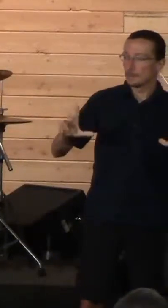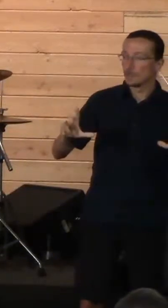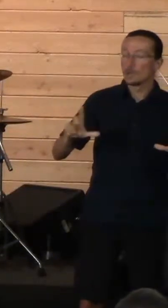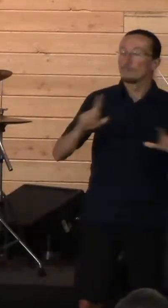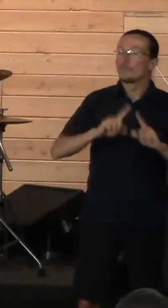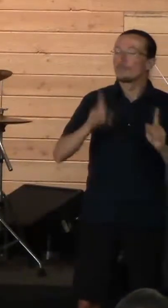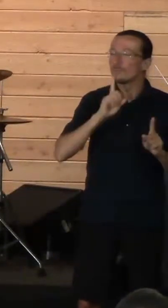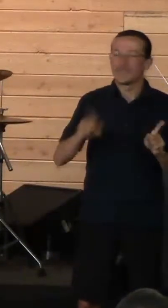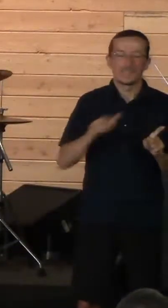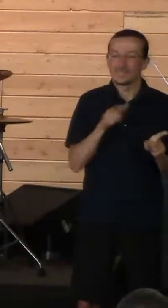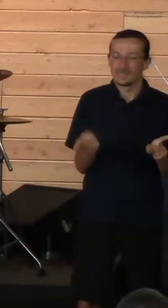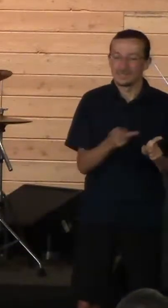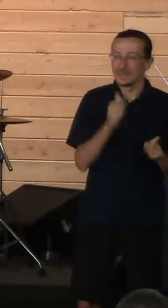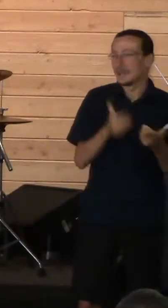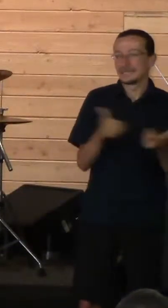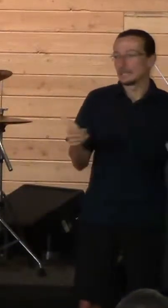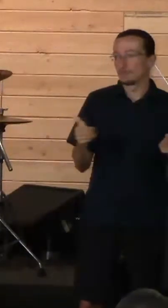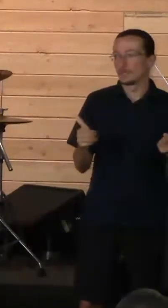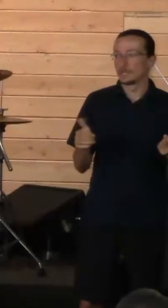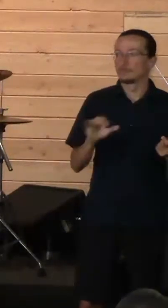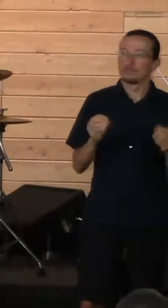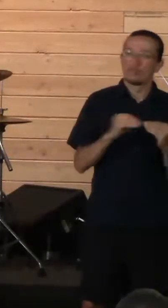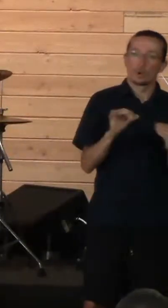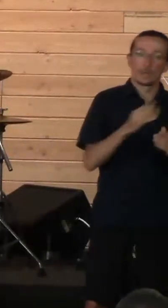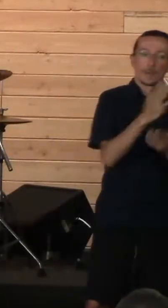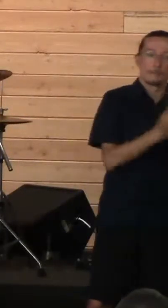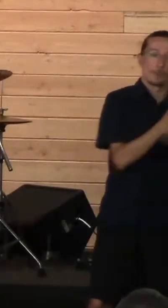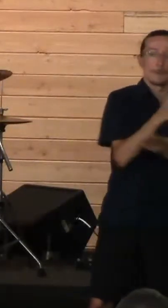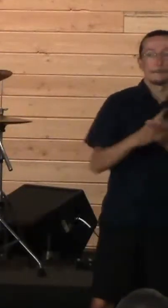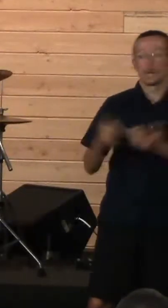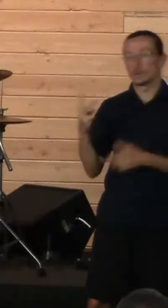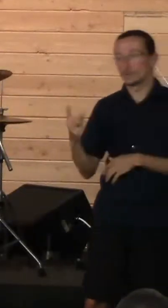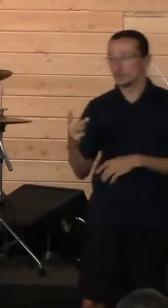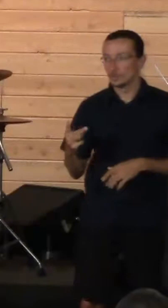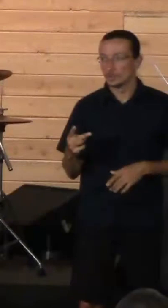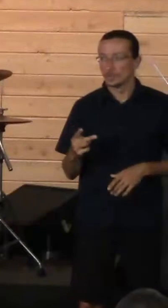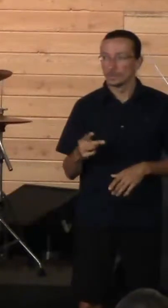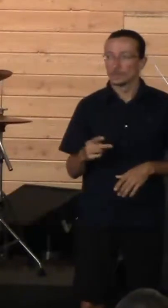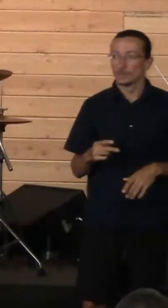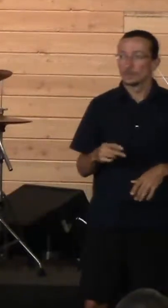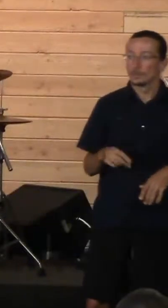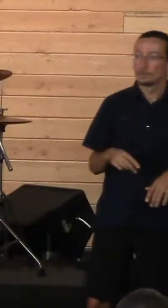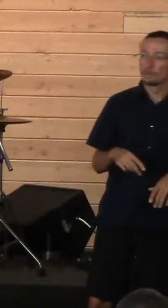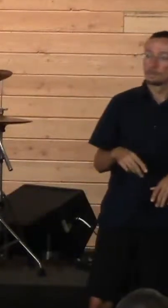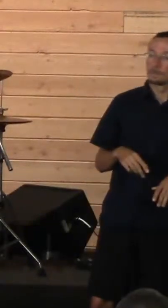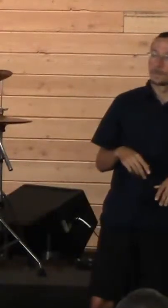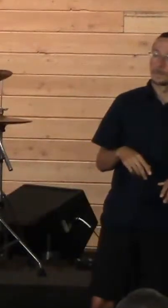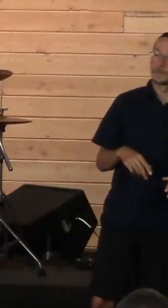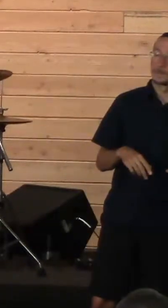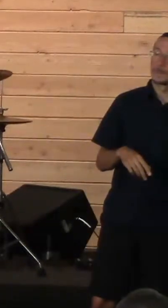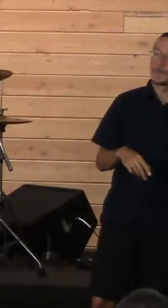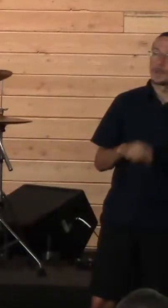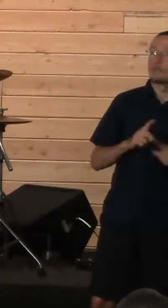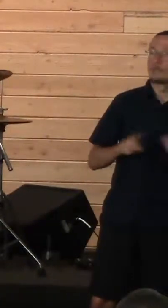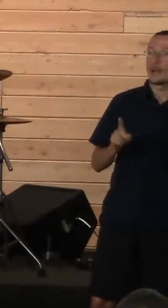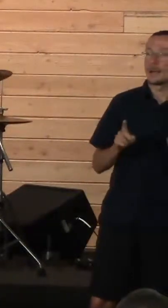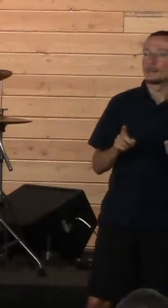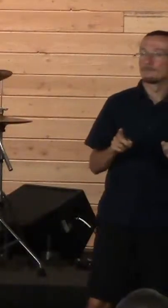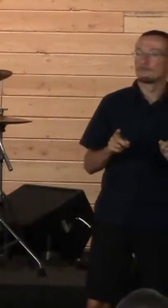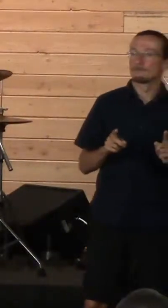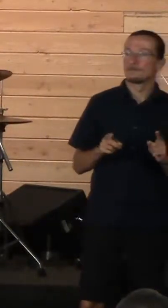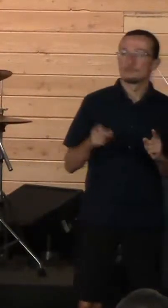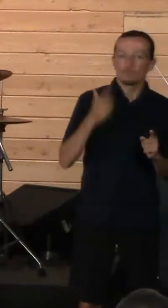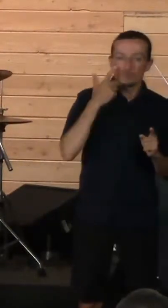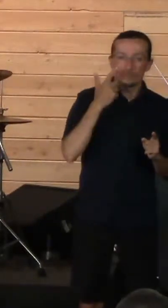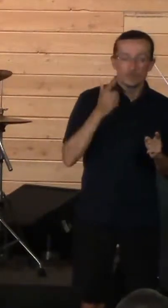They're not separate. It's one full story, but it was so long that it couldn't fit on the scrolls. So we're going to bleed a little bit into the first chapter